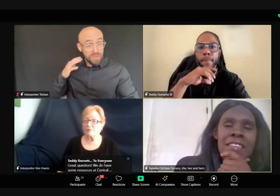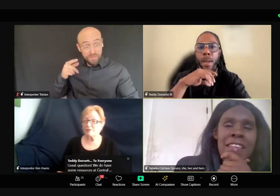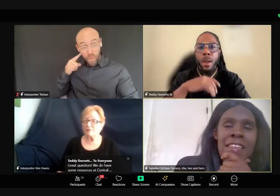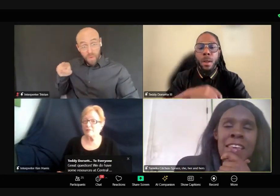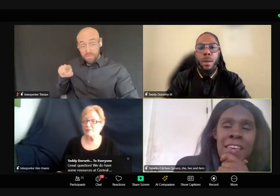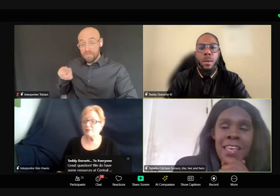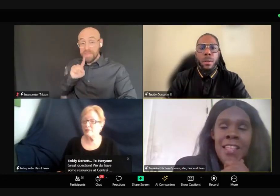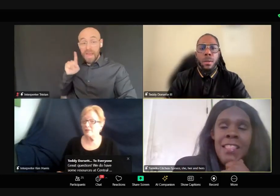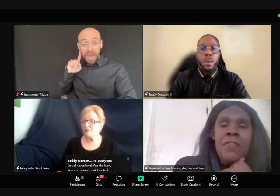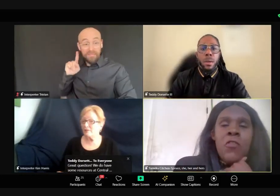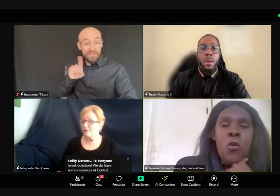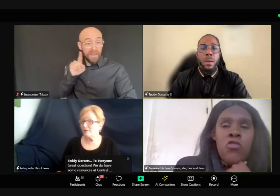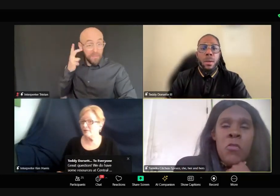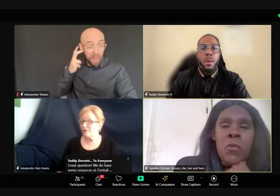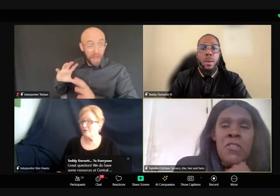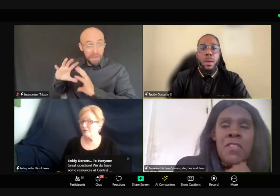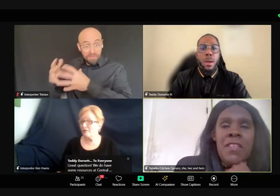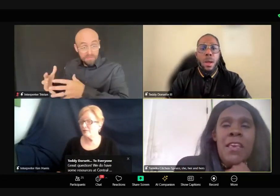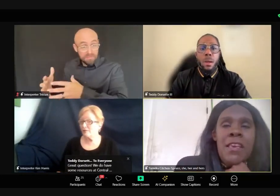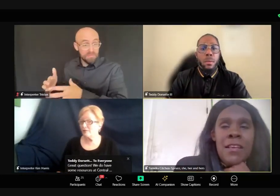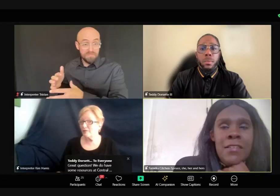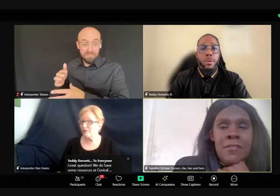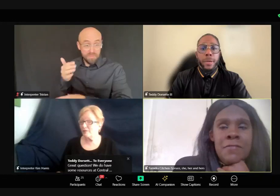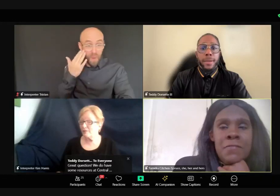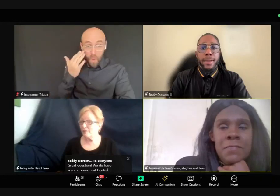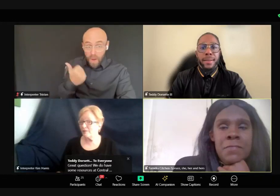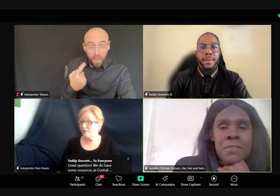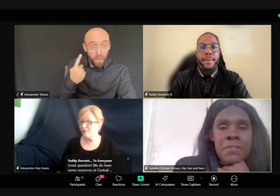advocacy, life coaching personally?